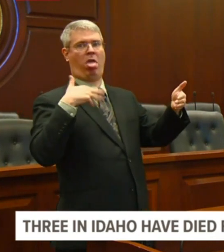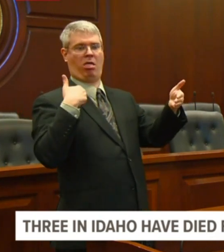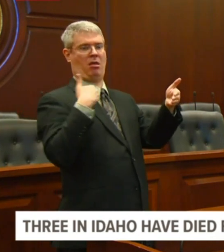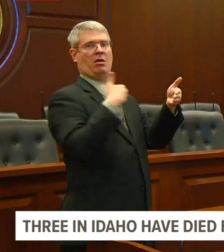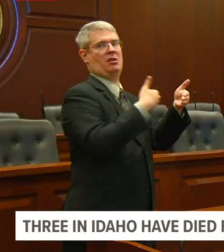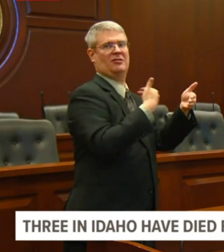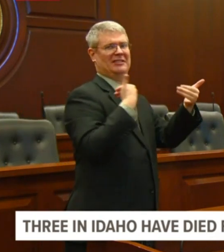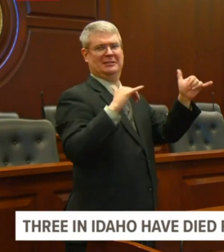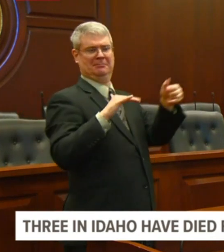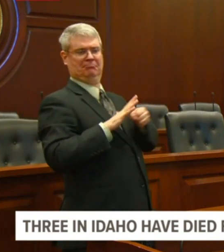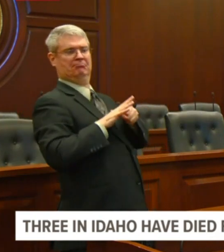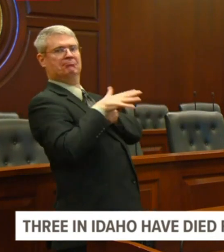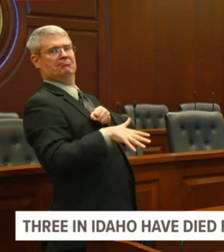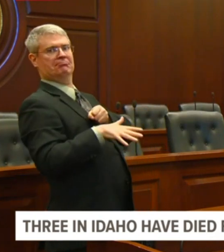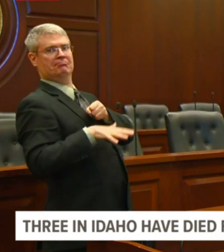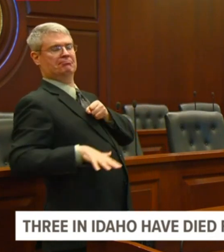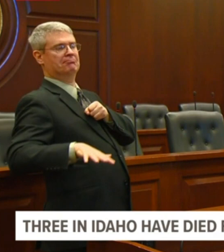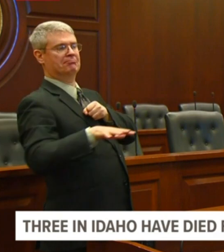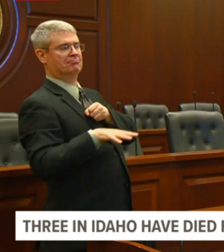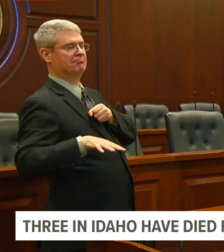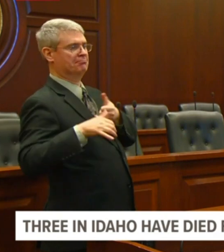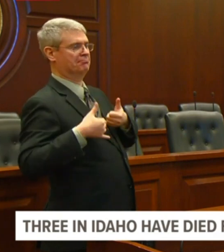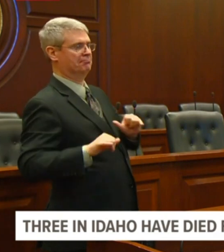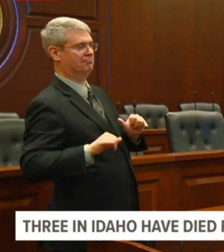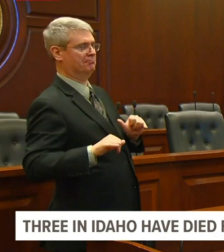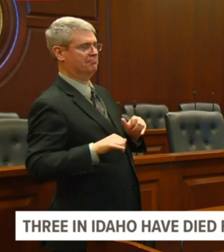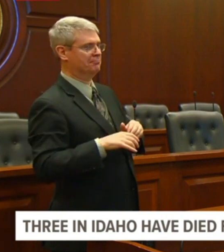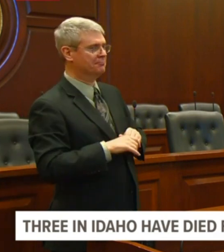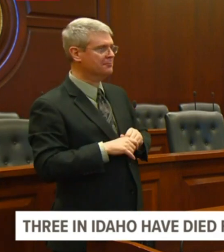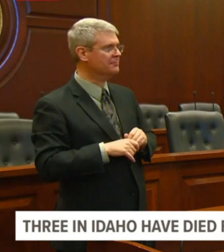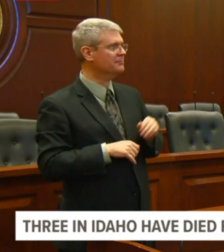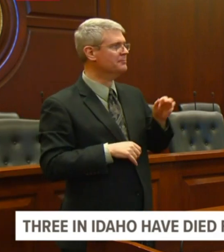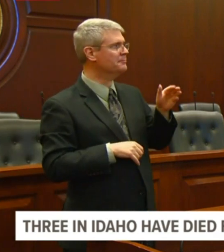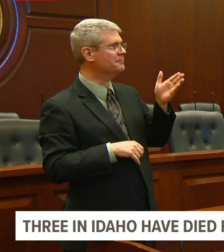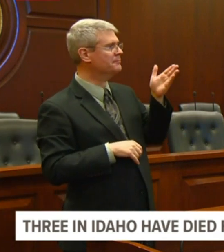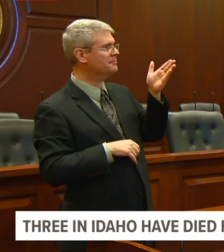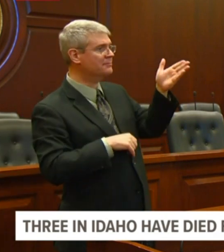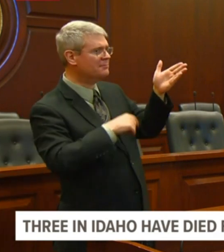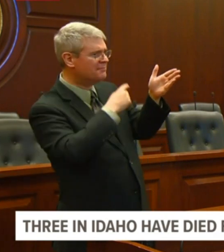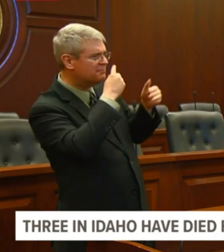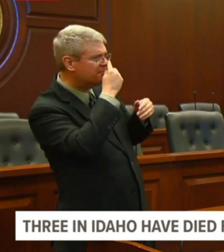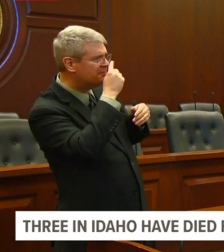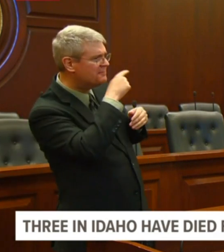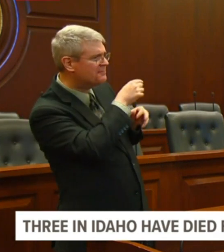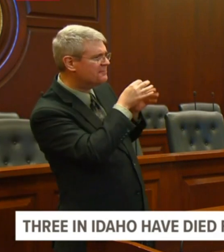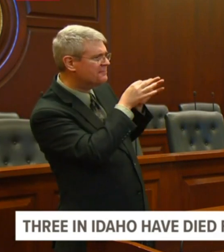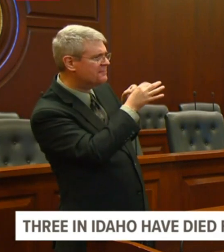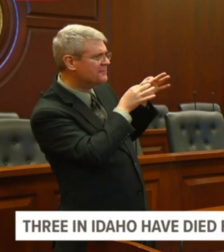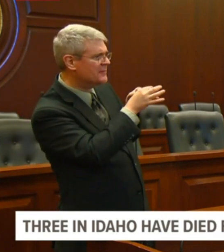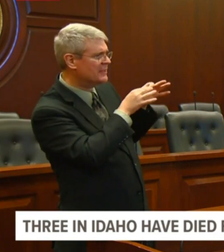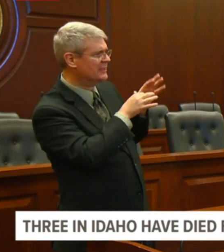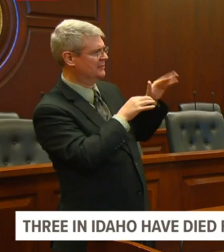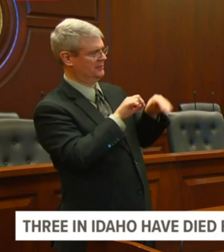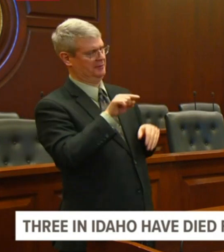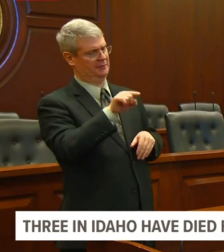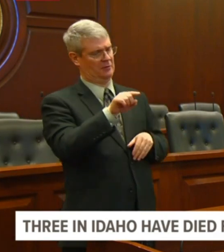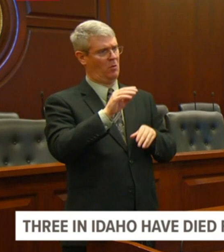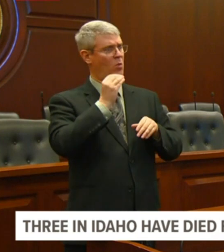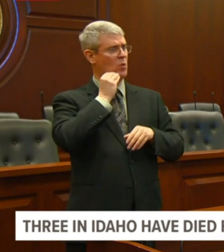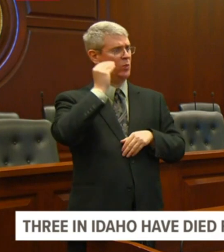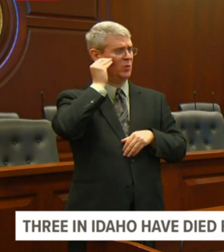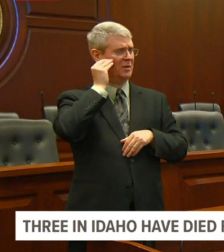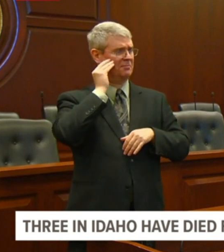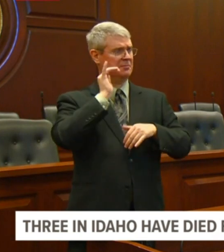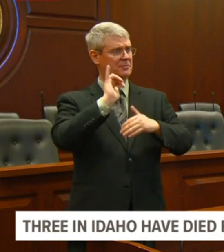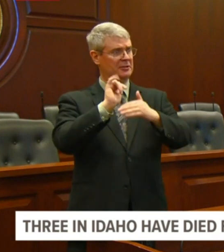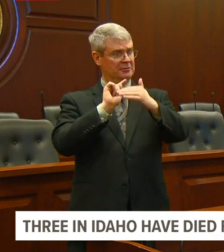a little bit on how the stay at home order might affect, uh, political assemblies in the future. Um, and if there'd be any issue with first